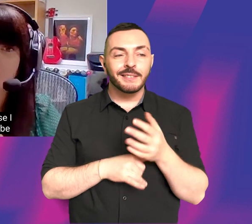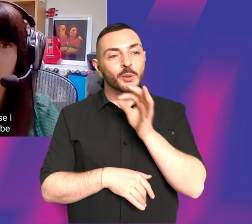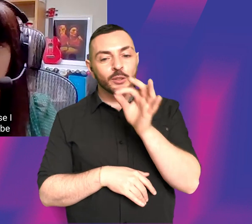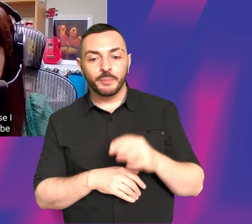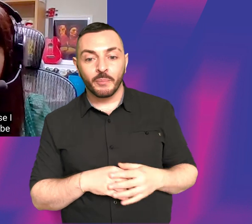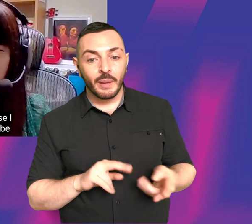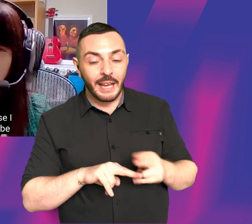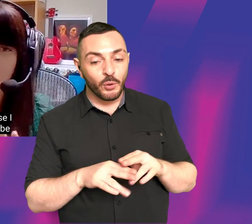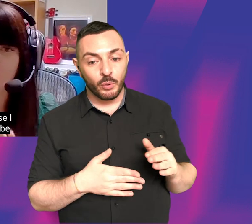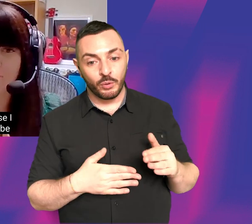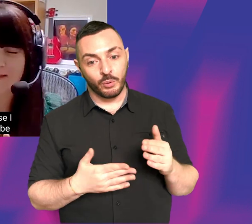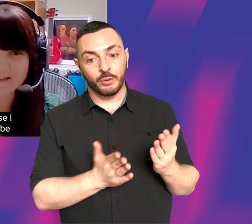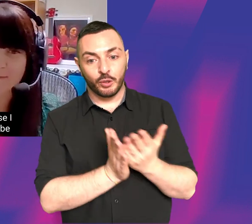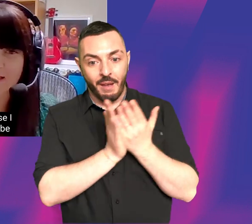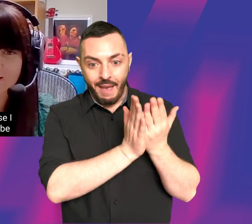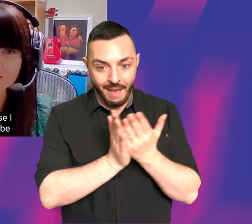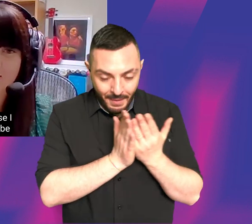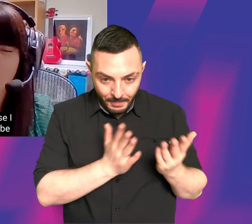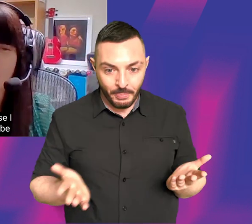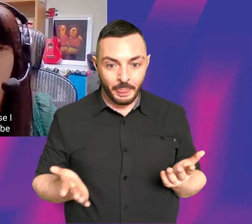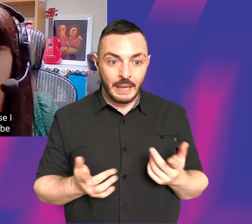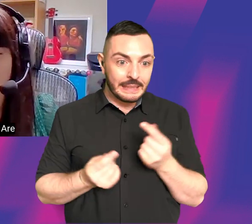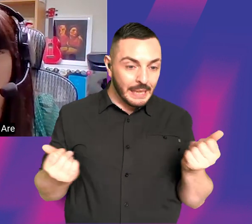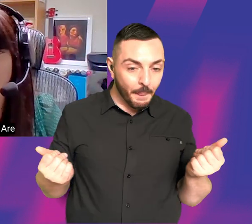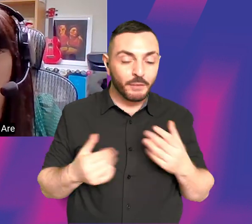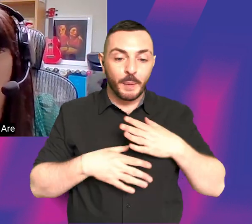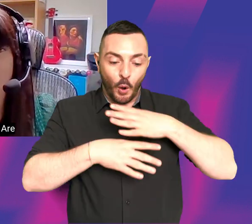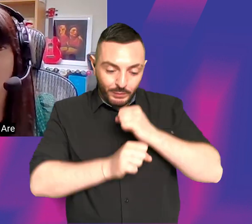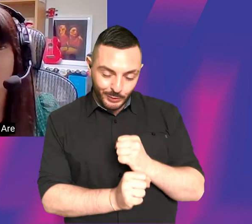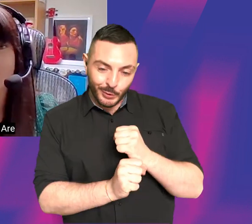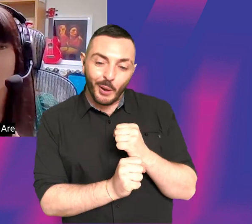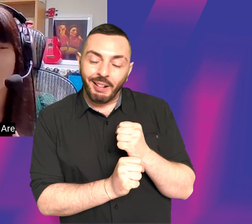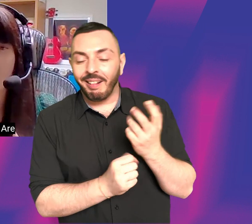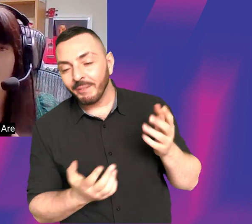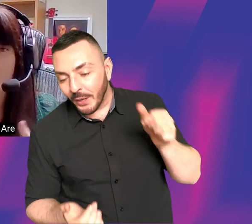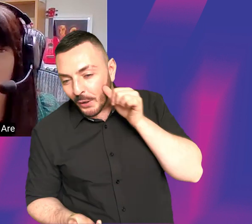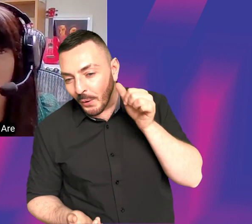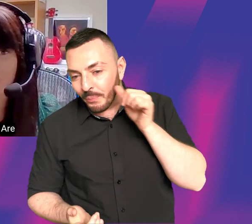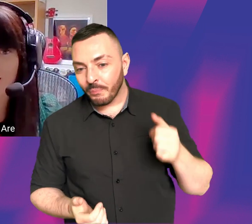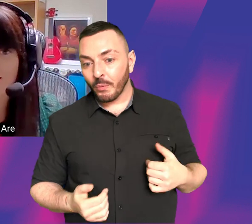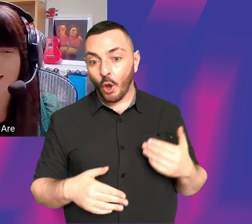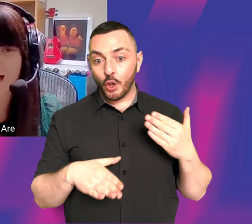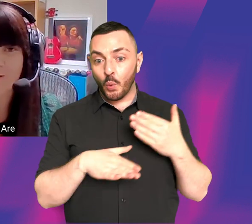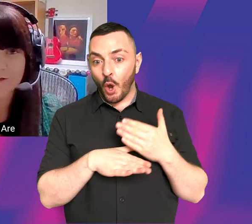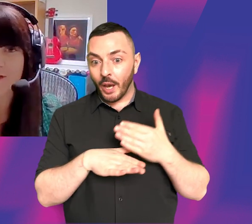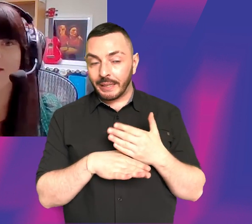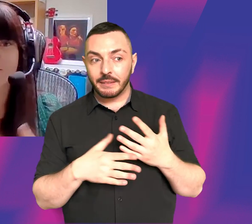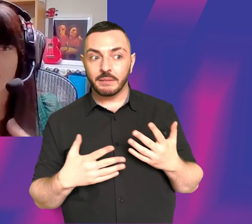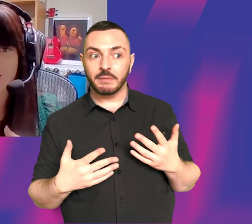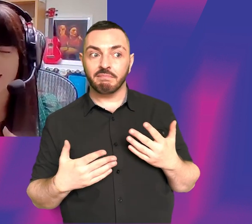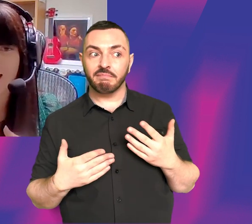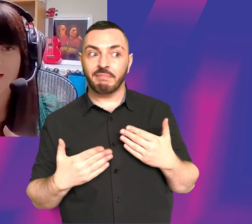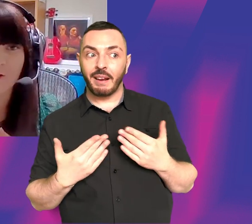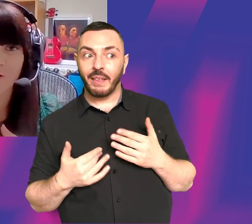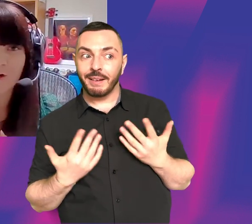is, if you're able to share, because I know, obviously, some things are, you know, have to be confidential and under wraps. But are you working on anything now? Are you going to be